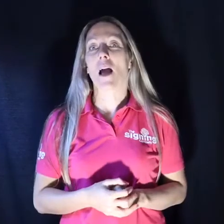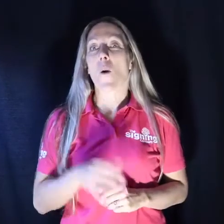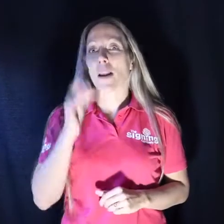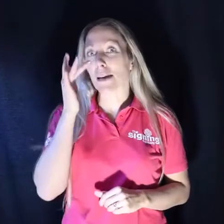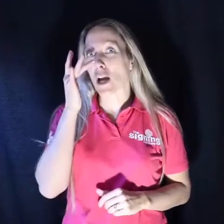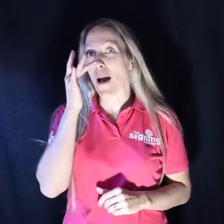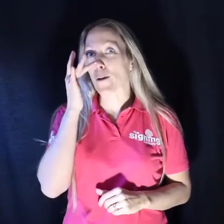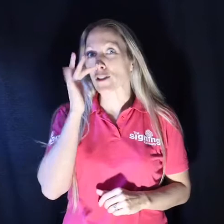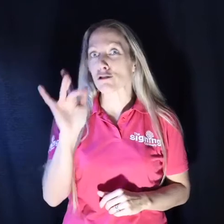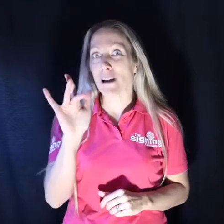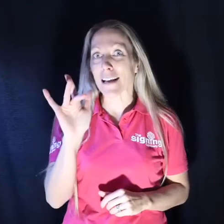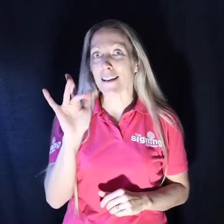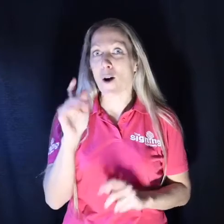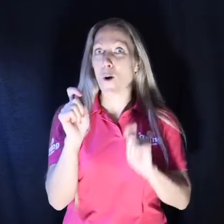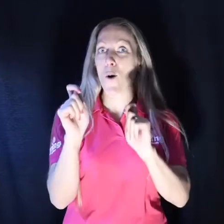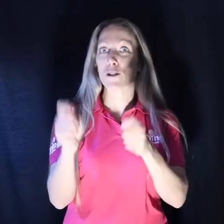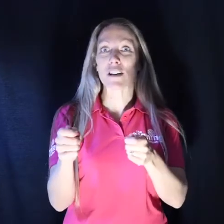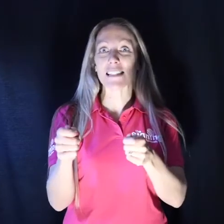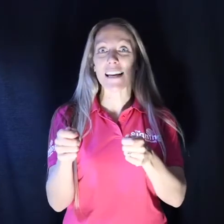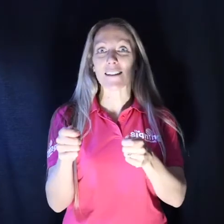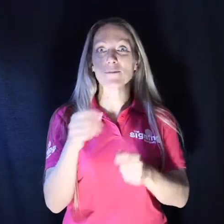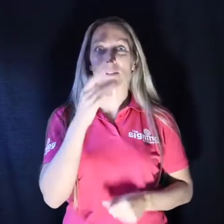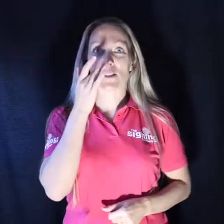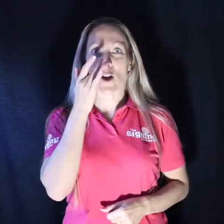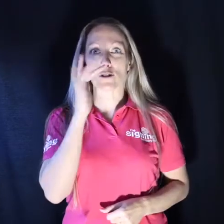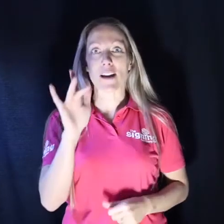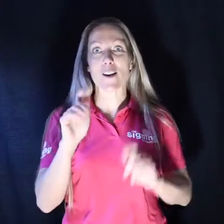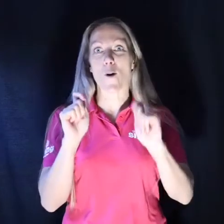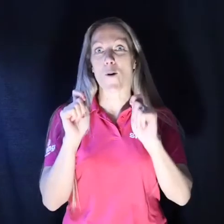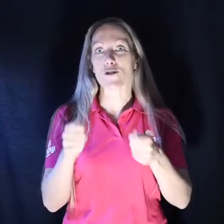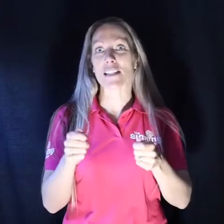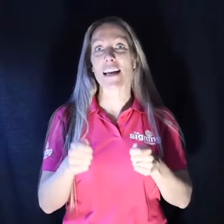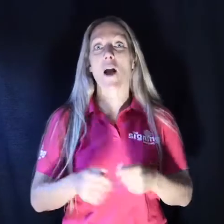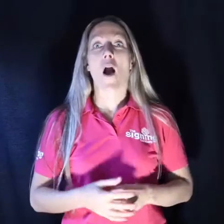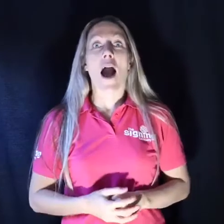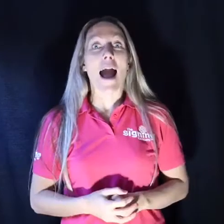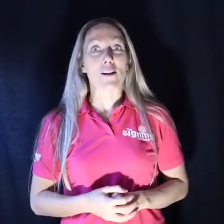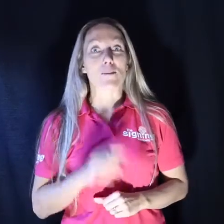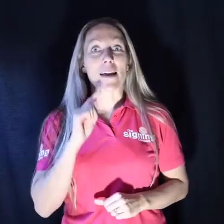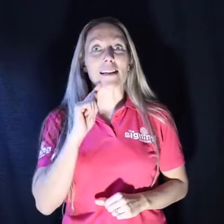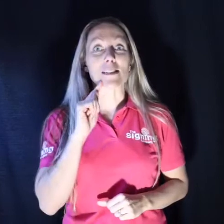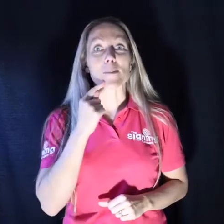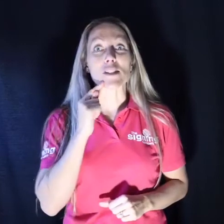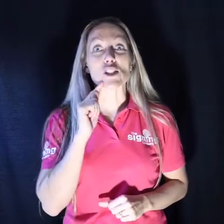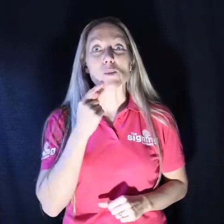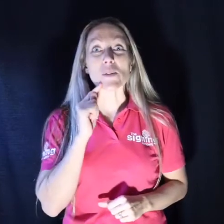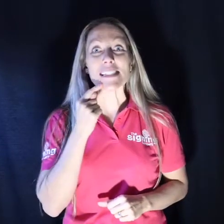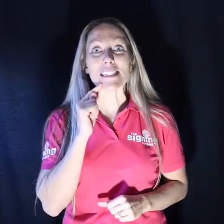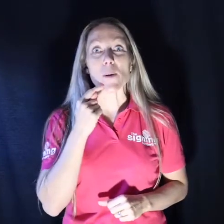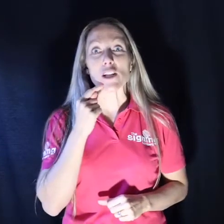We like to go out trick or treating. Go trick or treating and you might get some sweets when